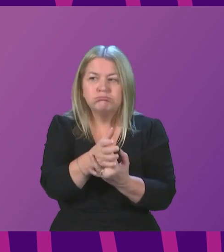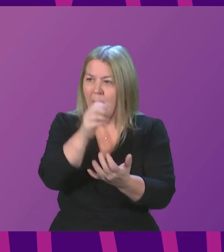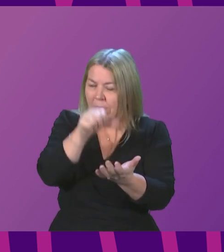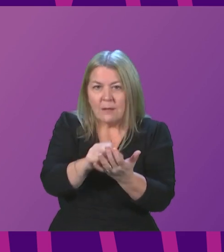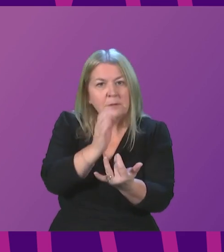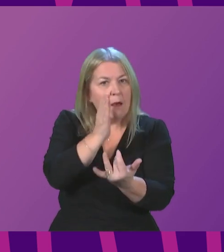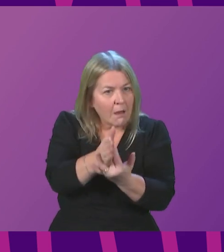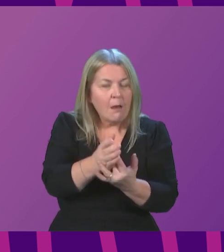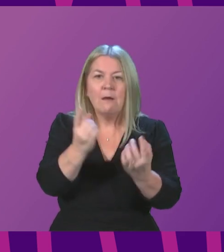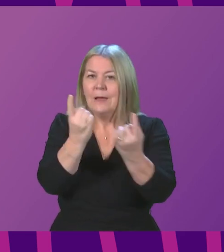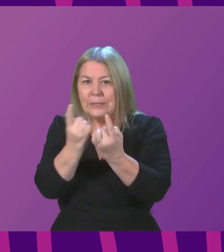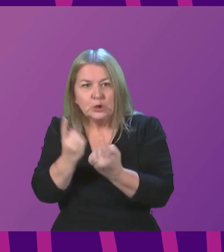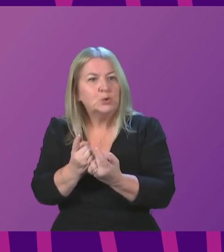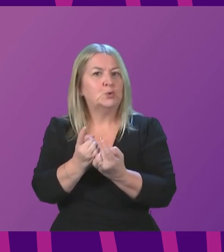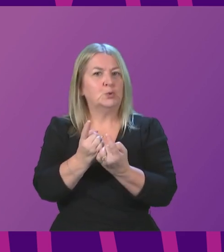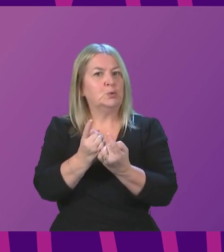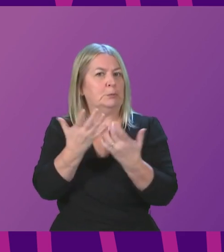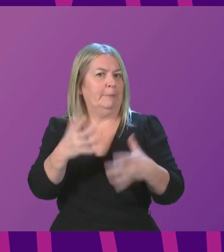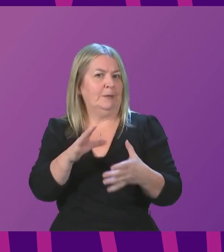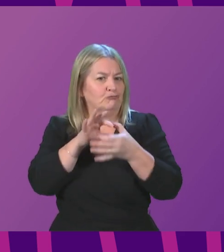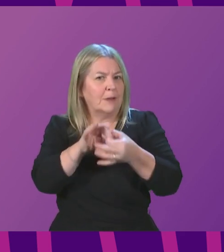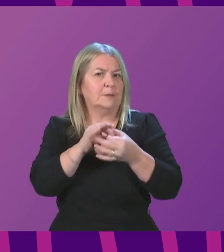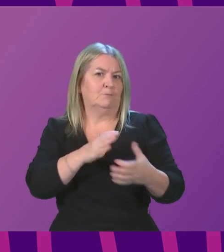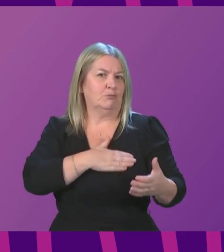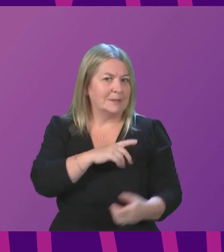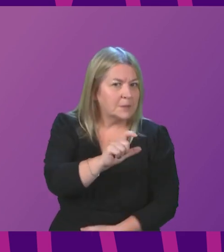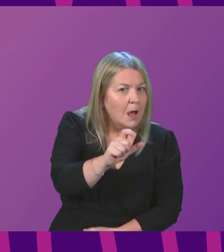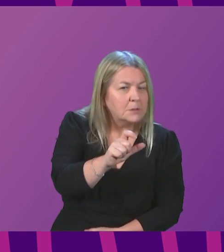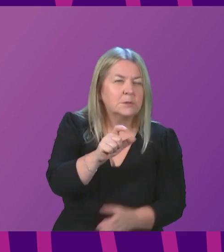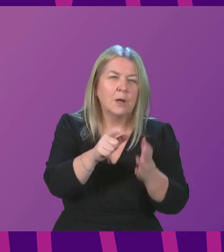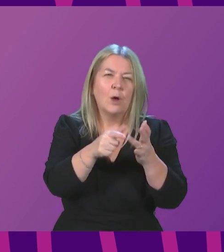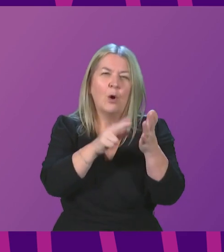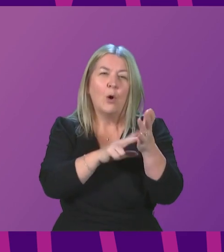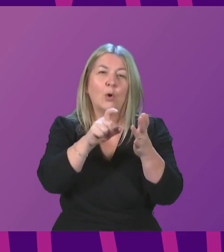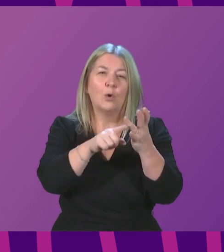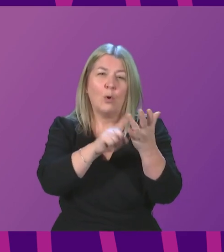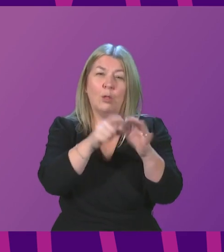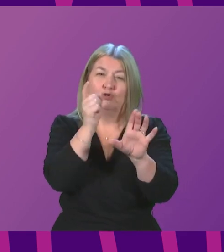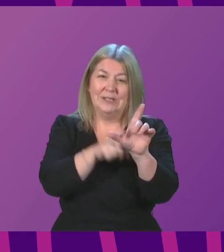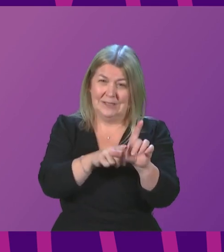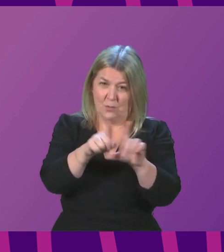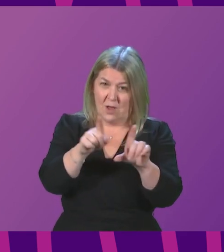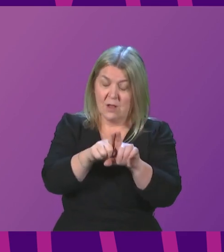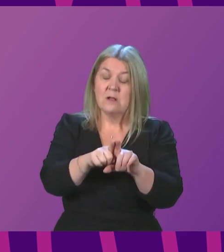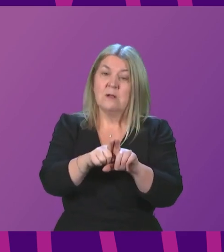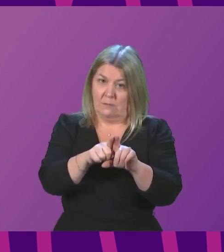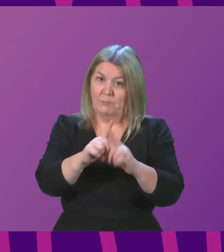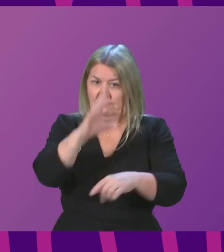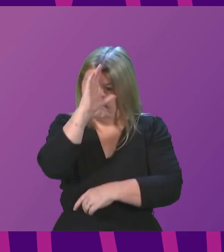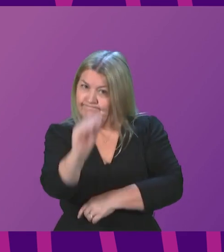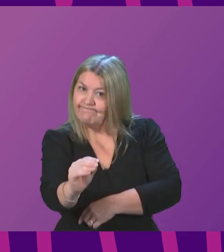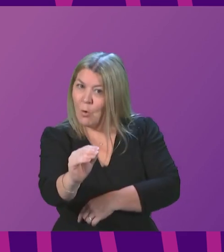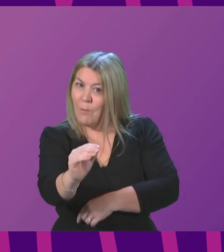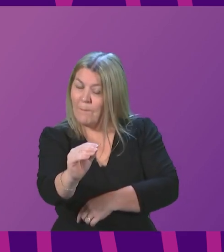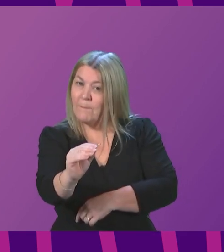to breast cancer oncology were openly discussed in a wide range of forums, many of which the individual who has raised these concerns was